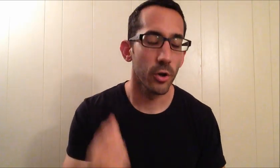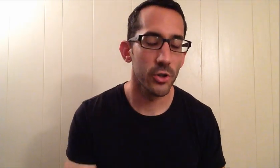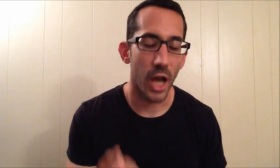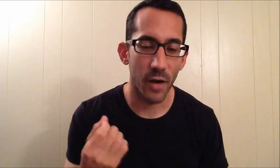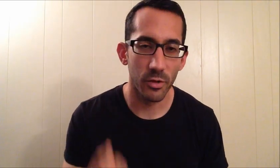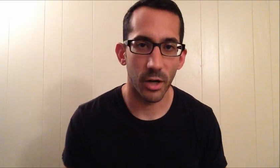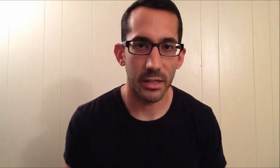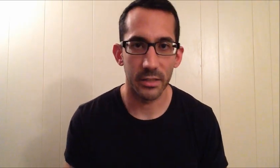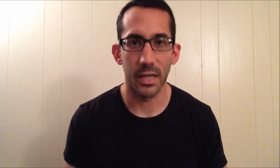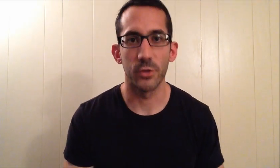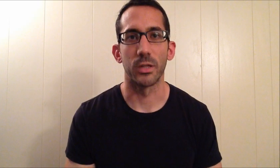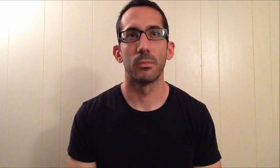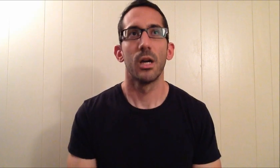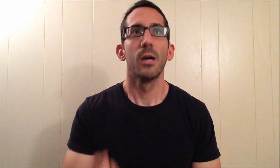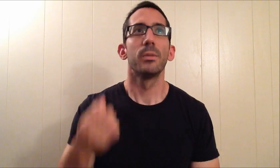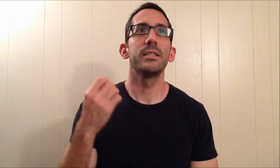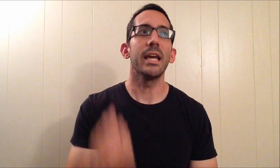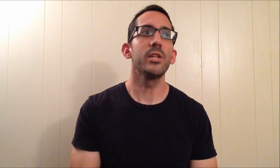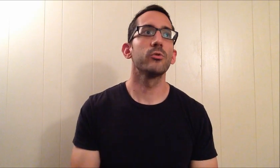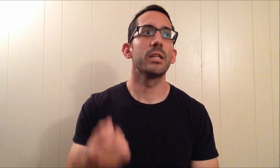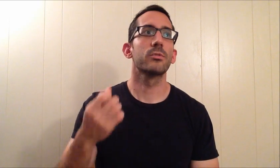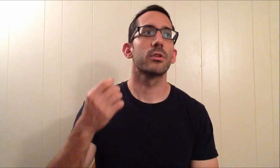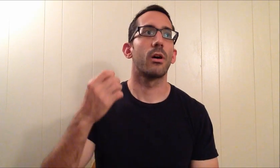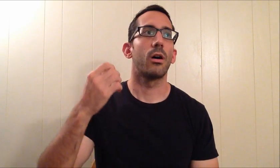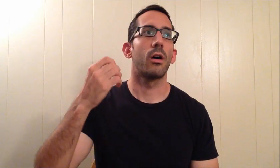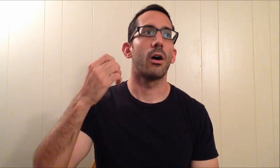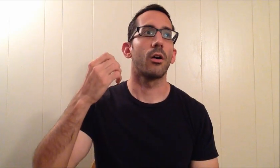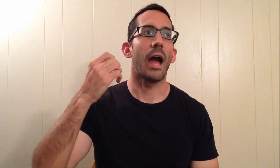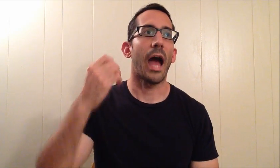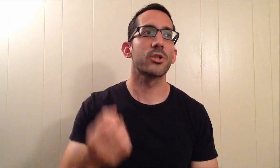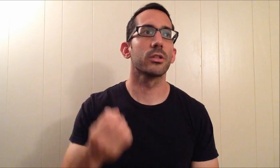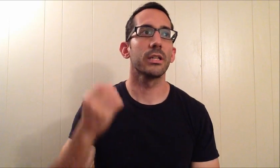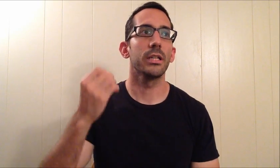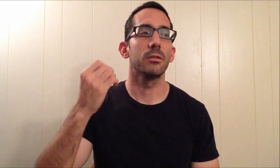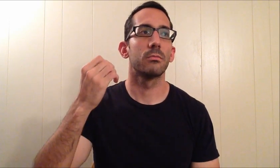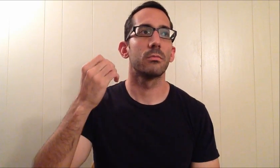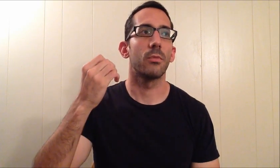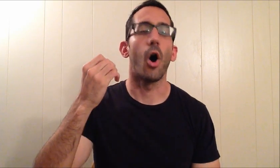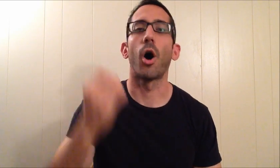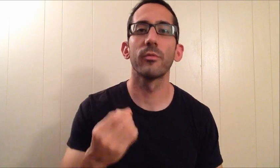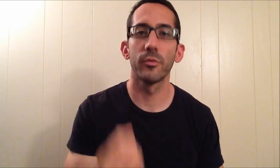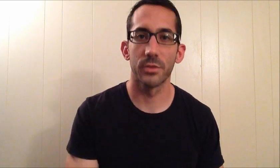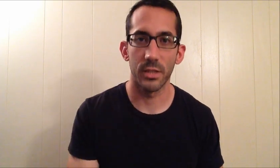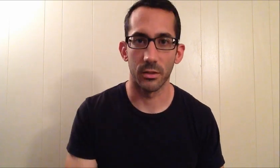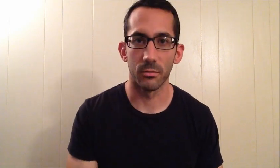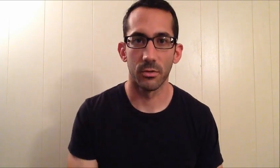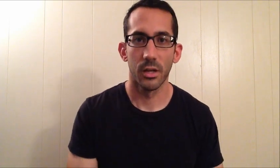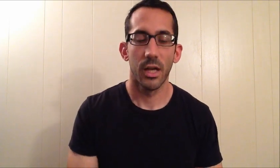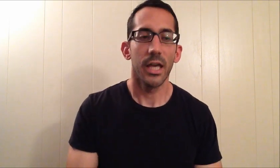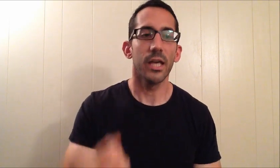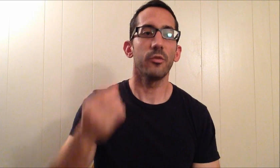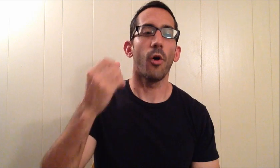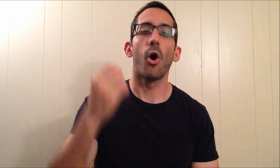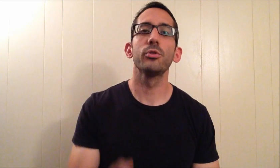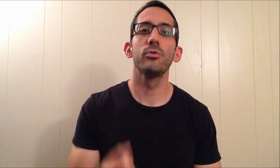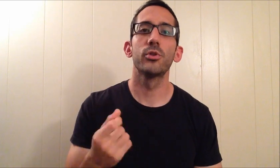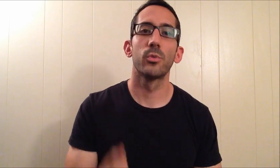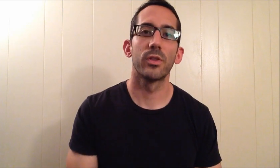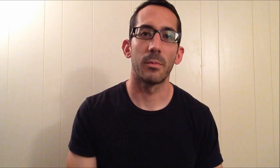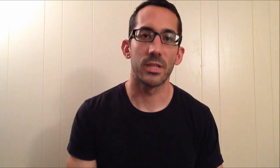encourage everybody to daydream. But daydreams are actually harmful to you if all you do with them